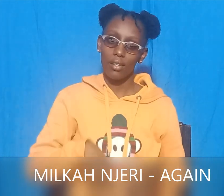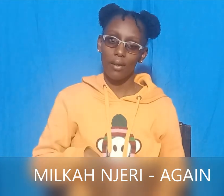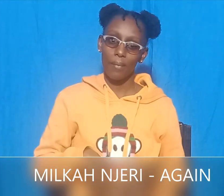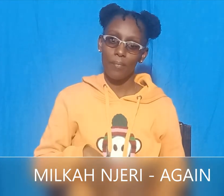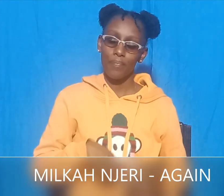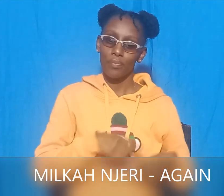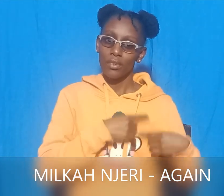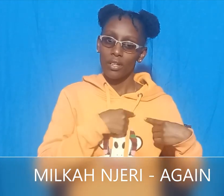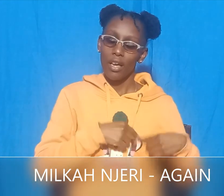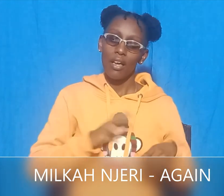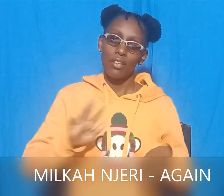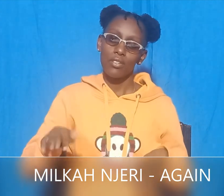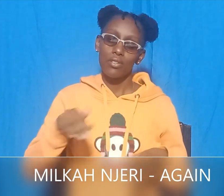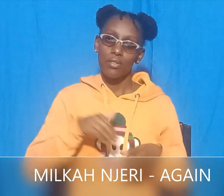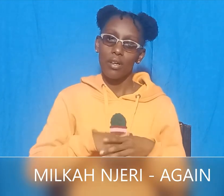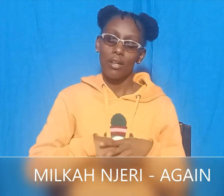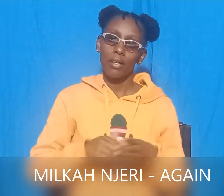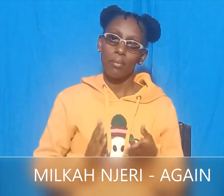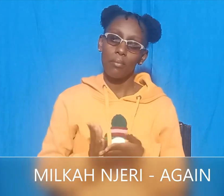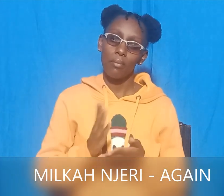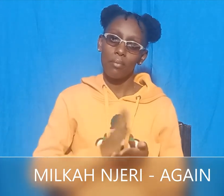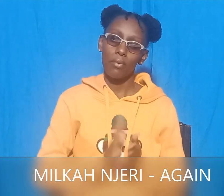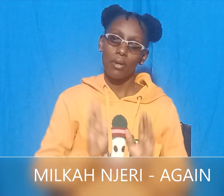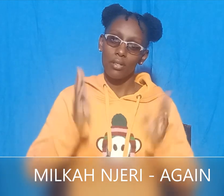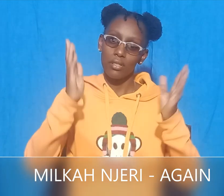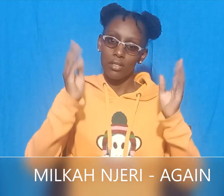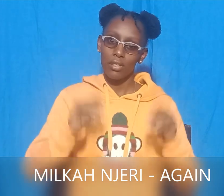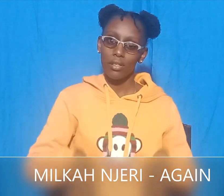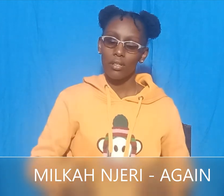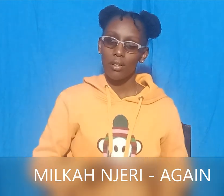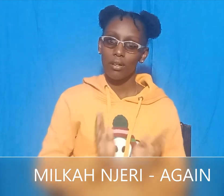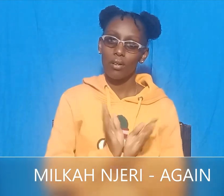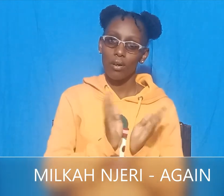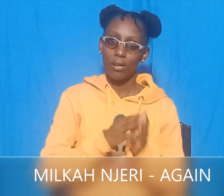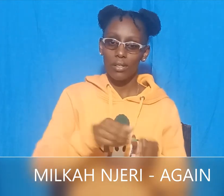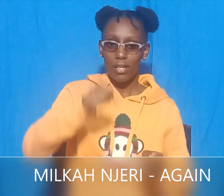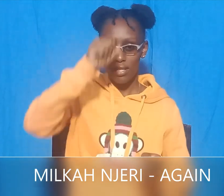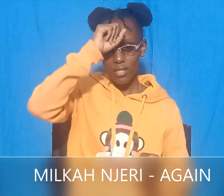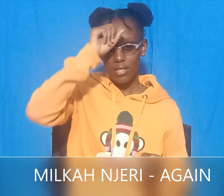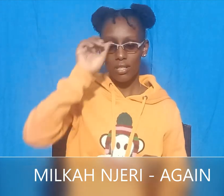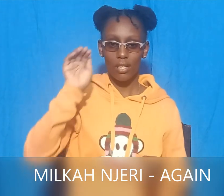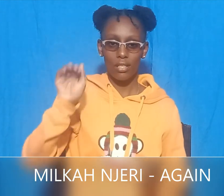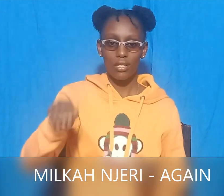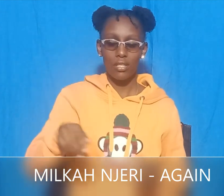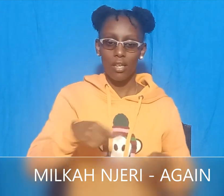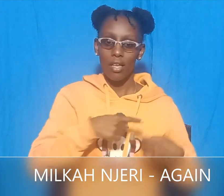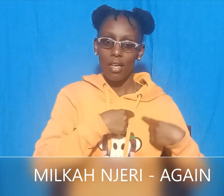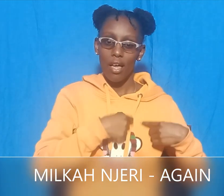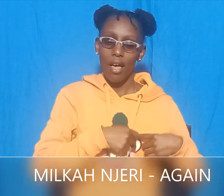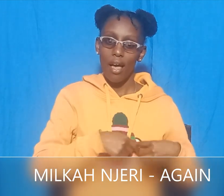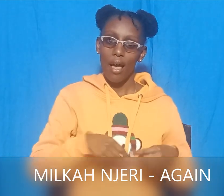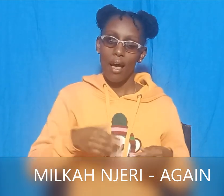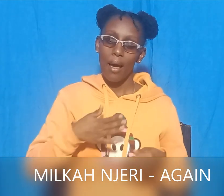of the tree. Said the silly crocodile. My heart is in its place in my body.